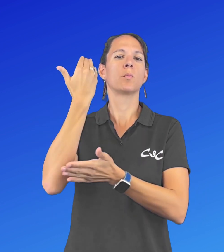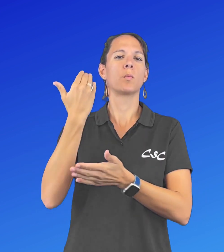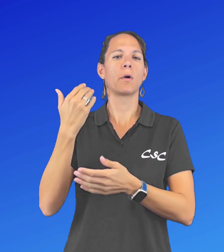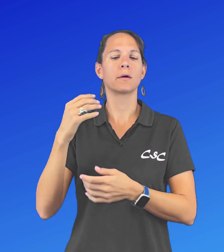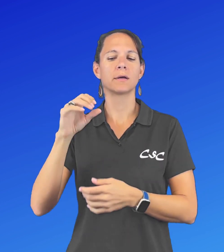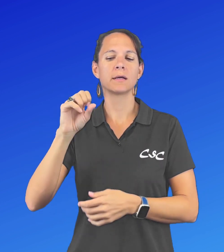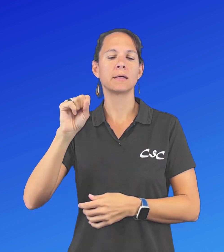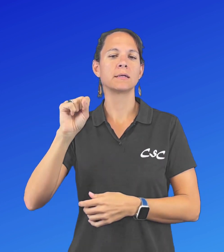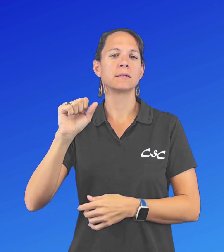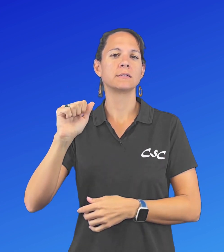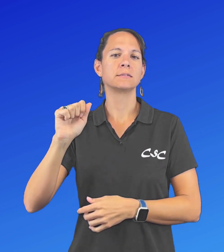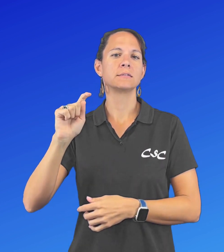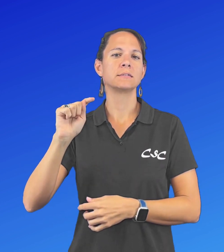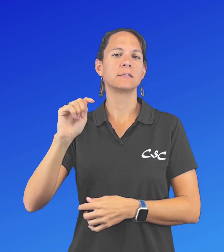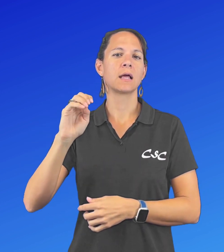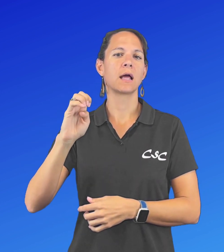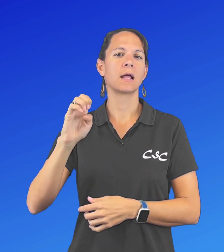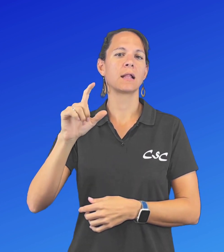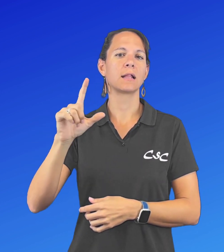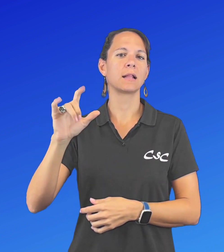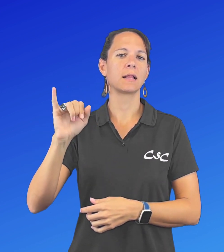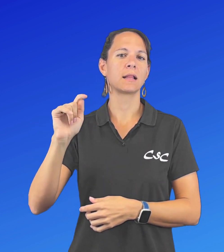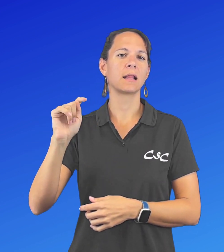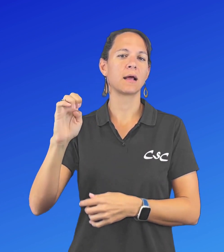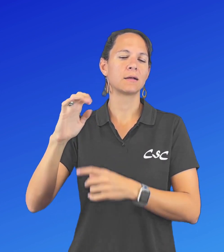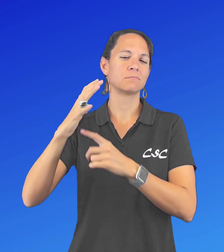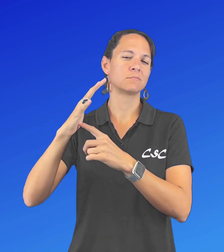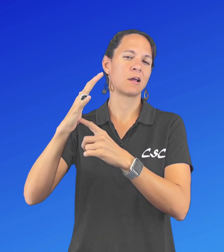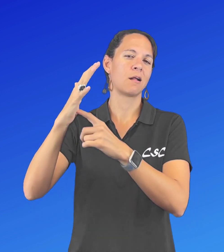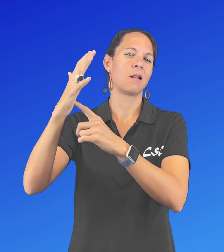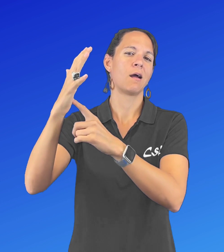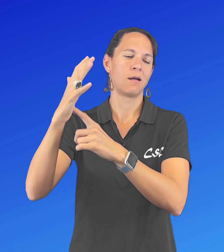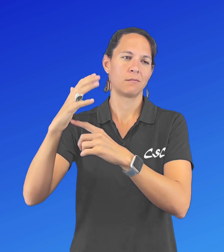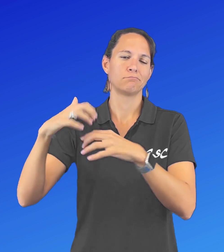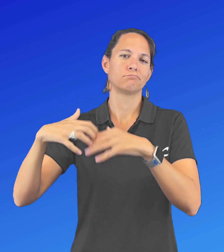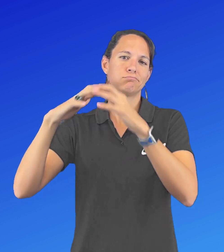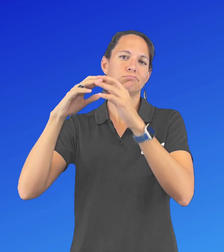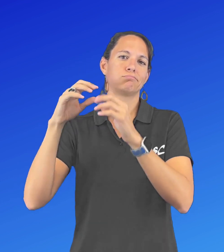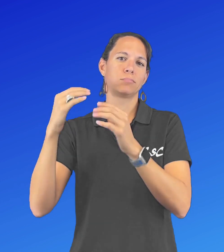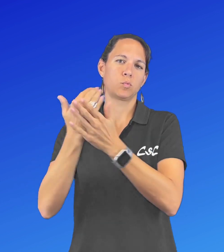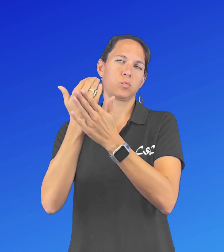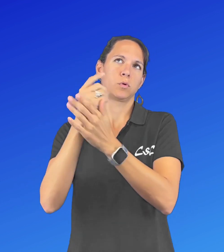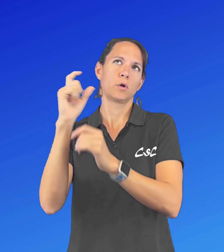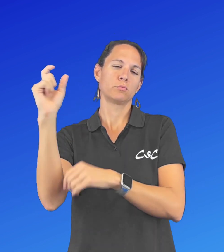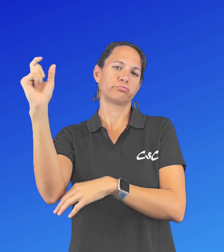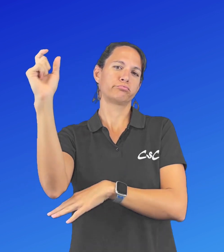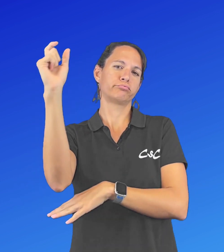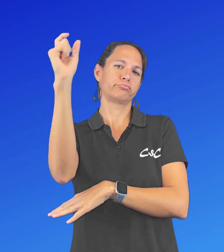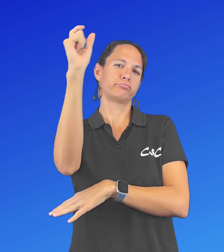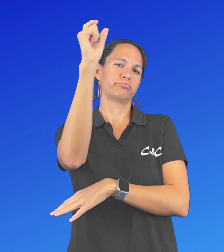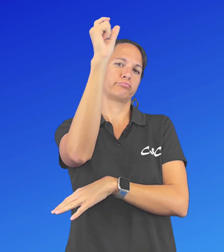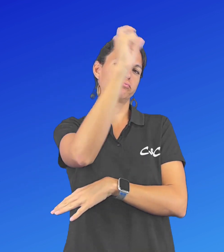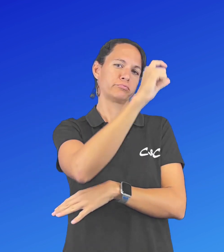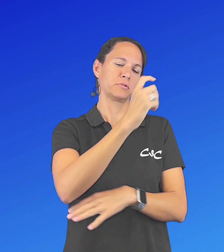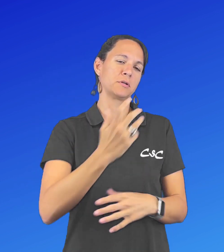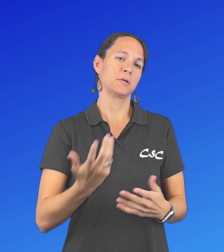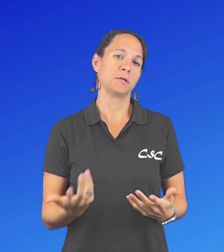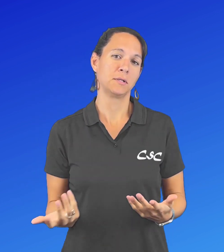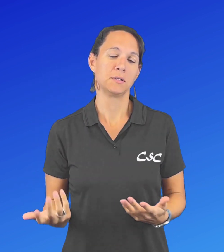SpaceX sent a global positioning satellite into space for the U.S. Force on Wednesday. Although